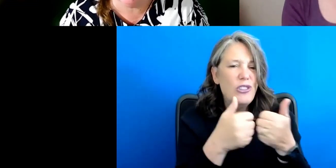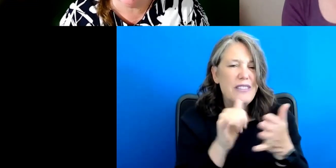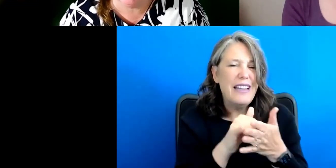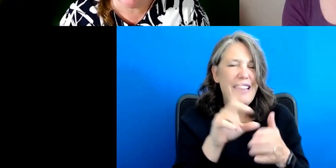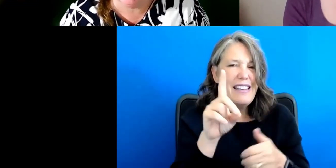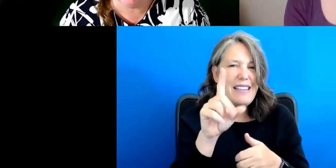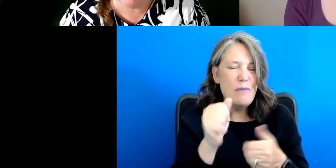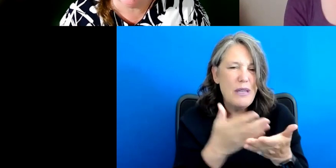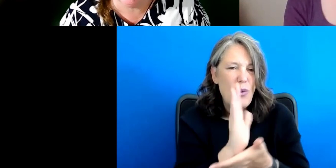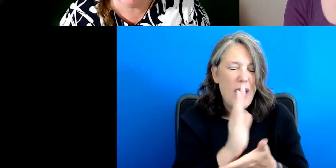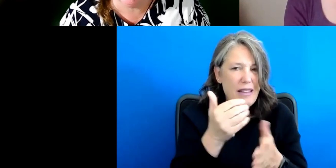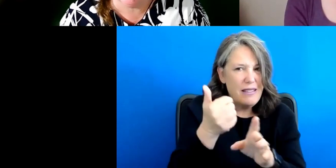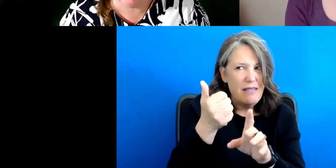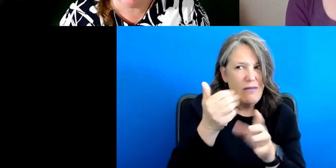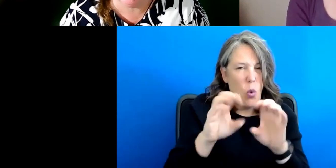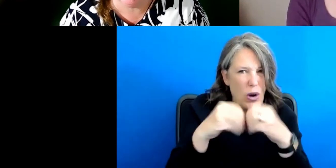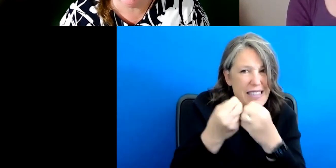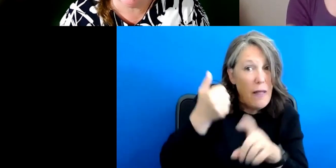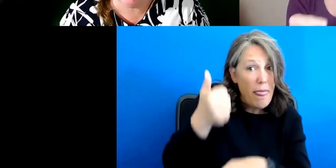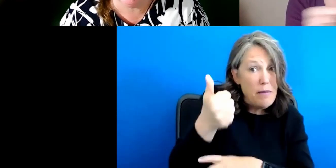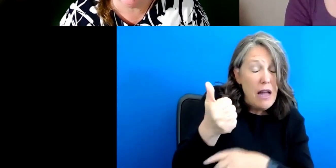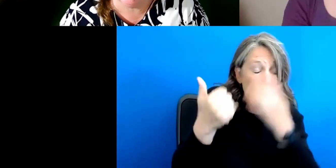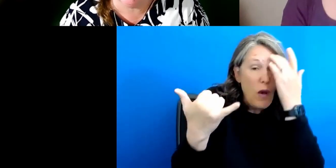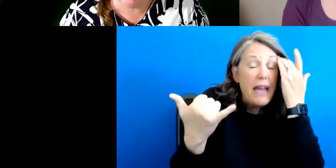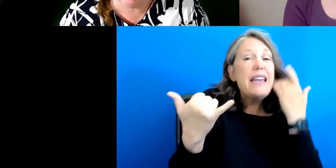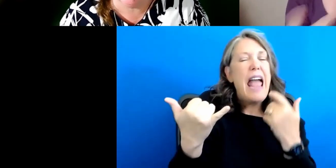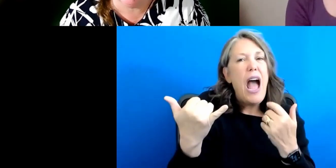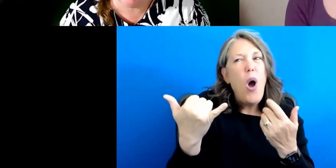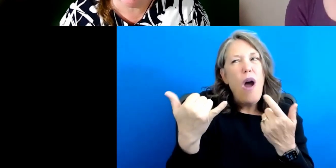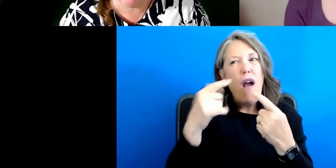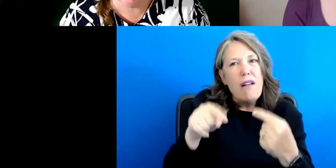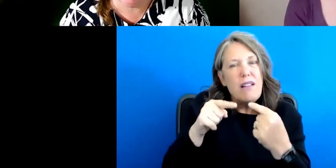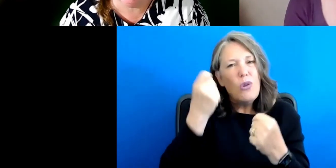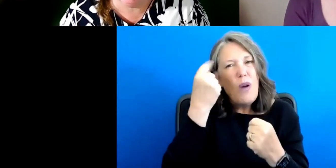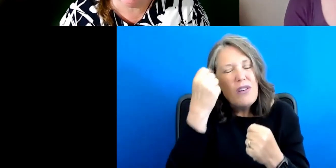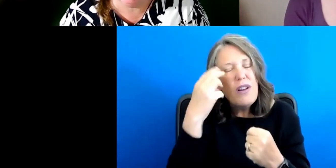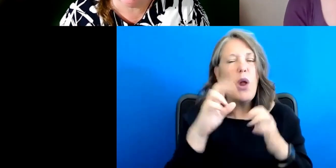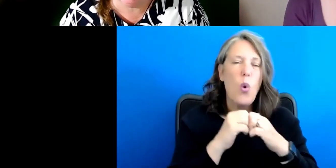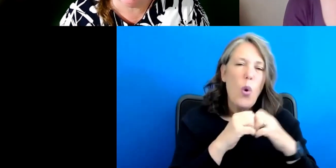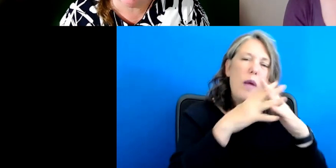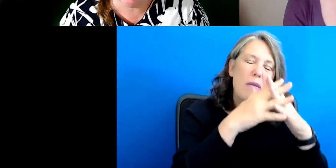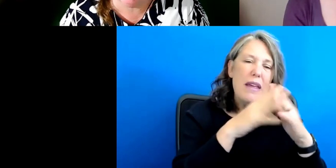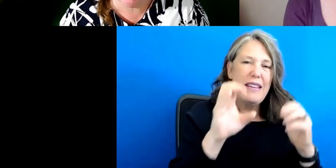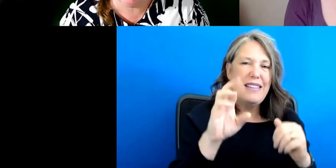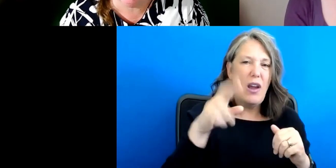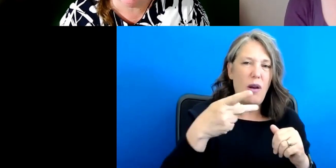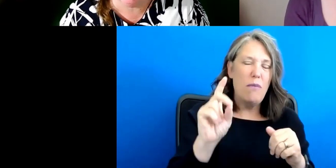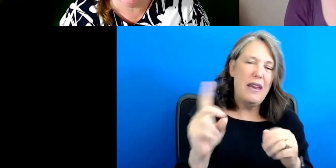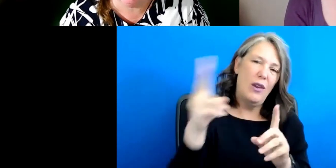organizations themselves right now are having an understanding or implementing CRPD